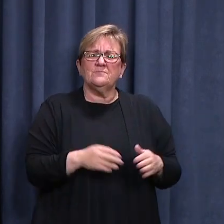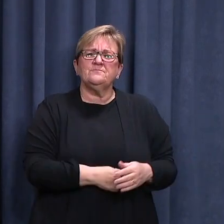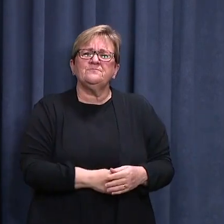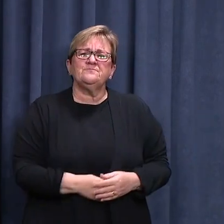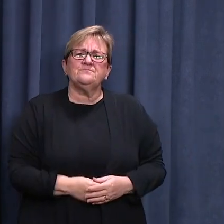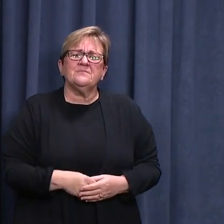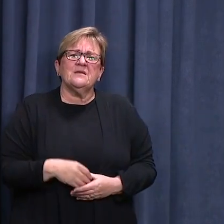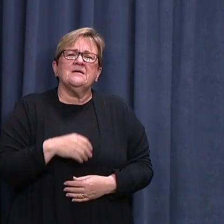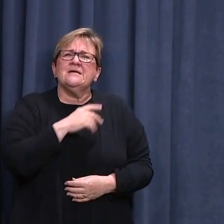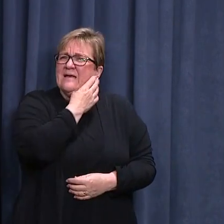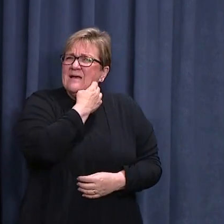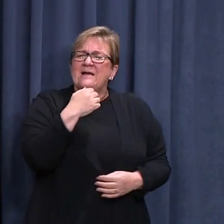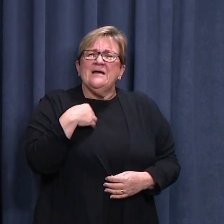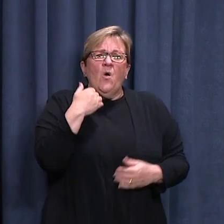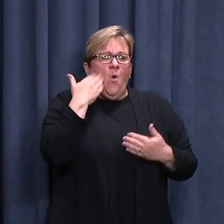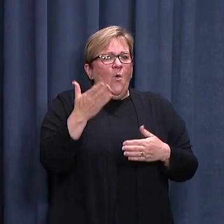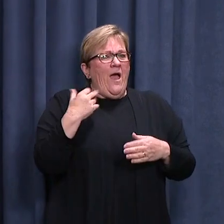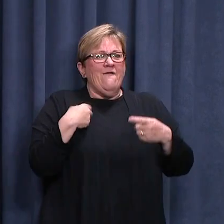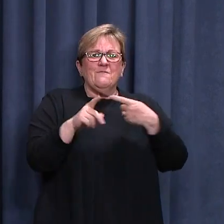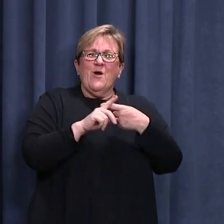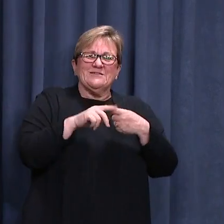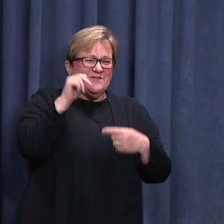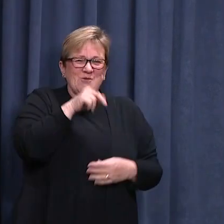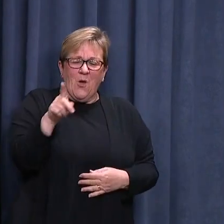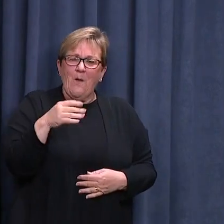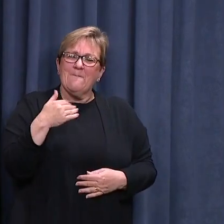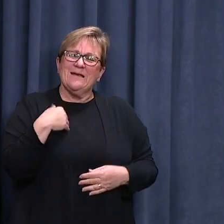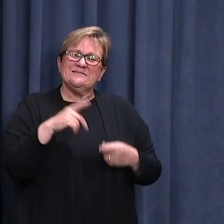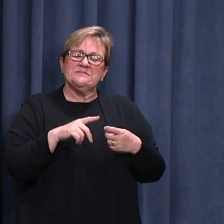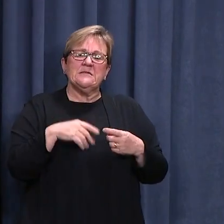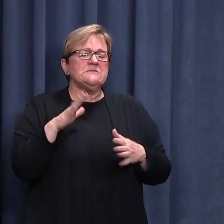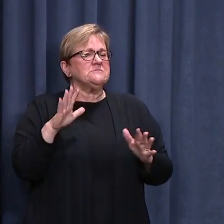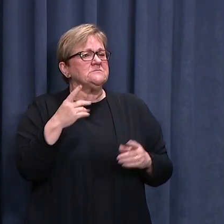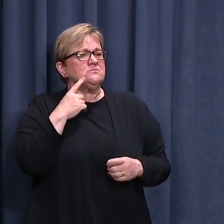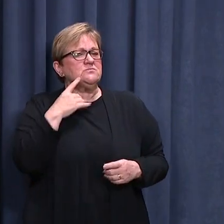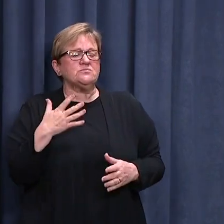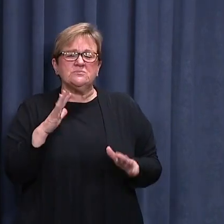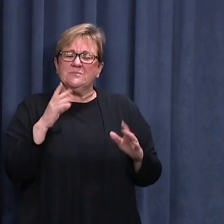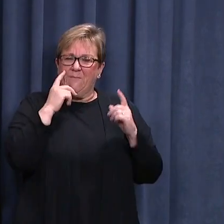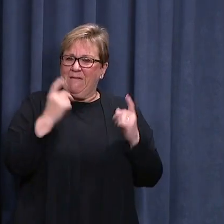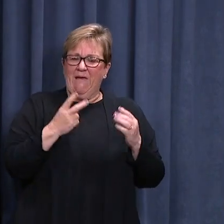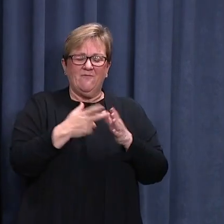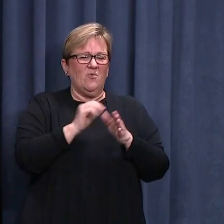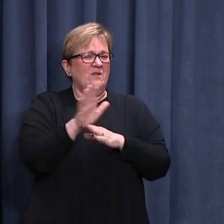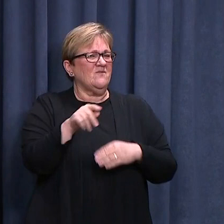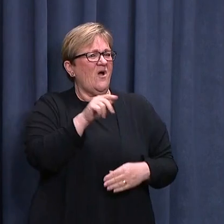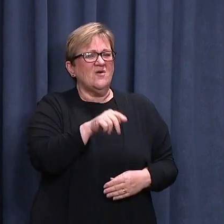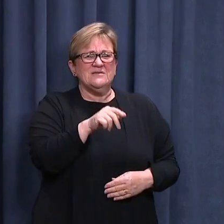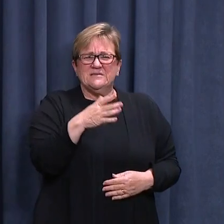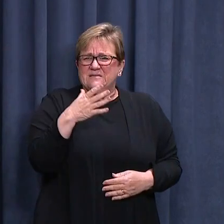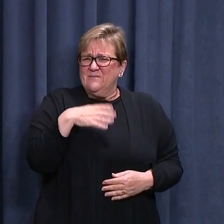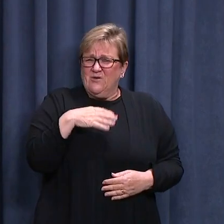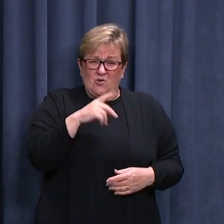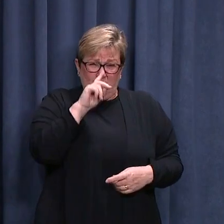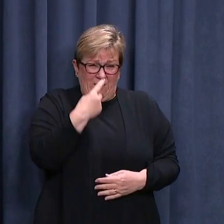I'm always optimistic, as you know, I'm always very cautious about COVID-19 because it is such